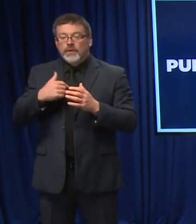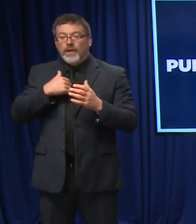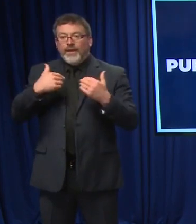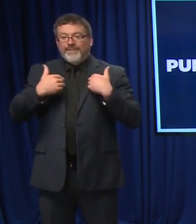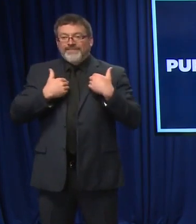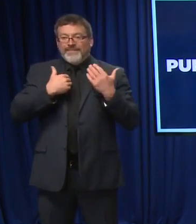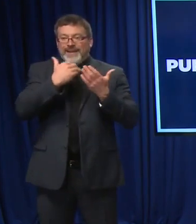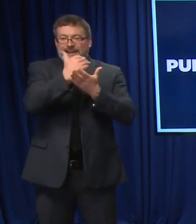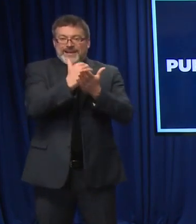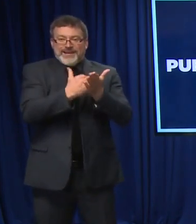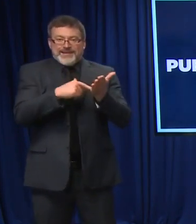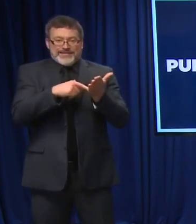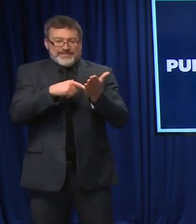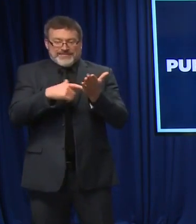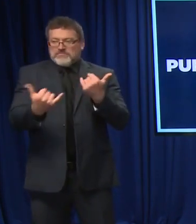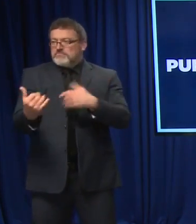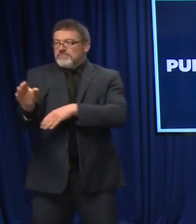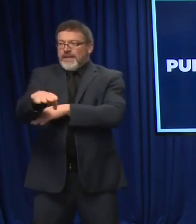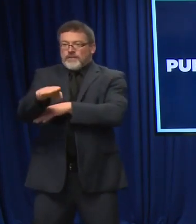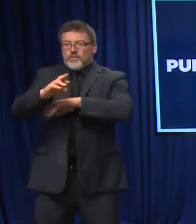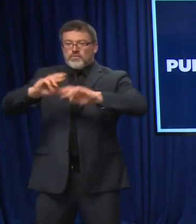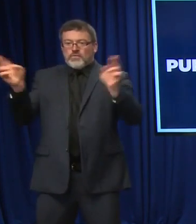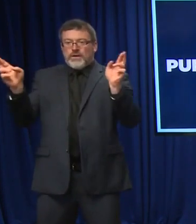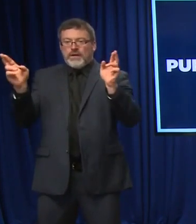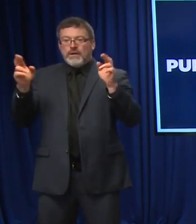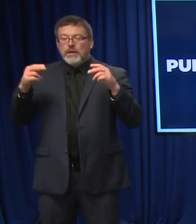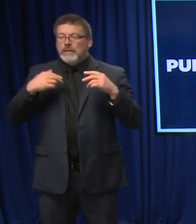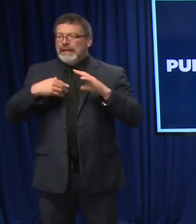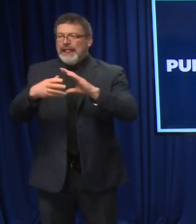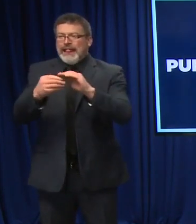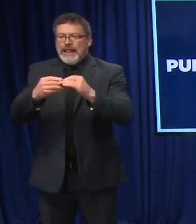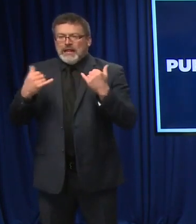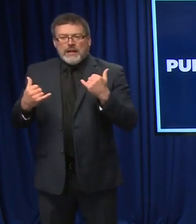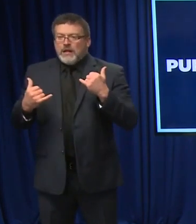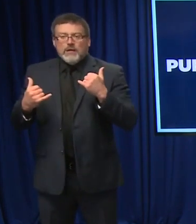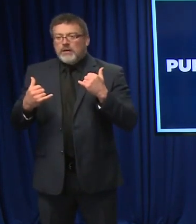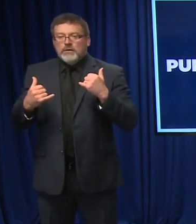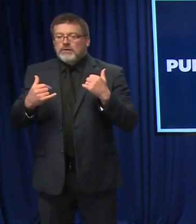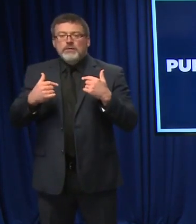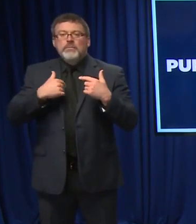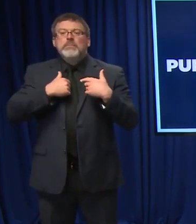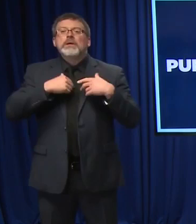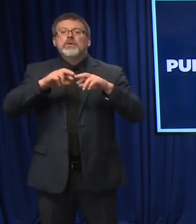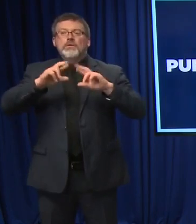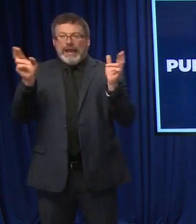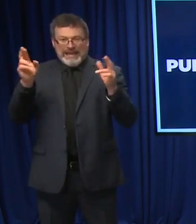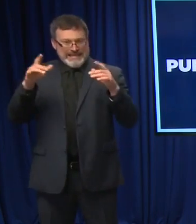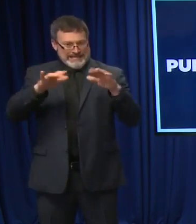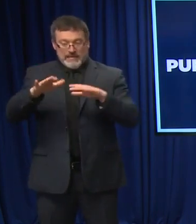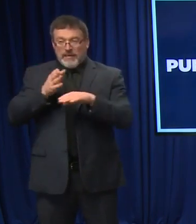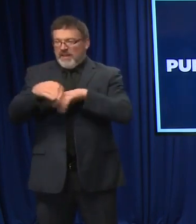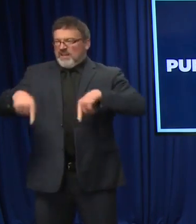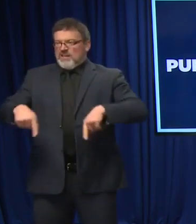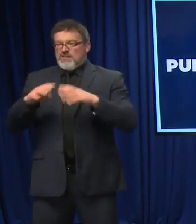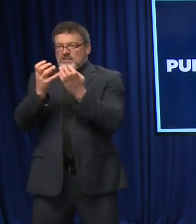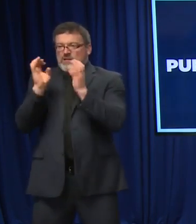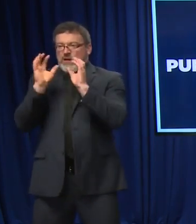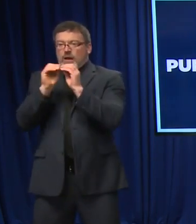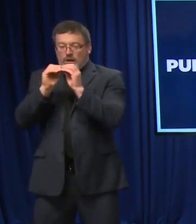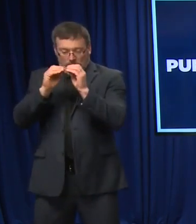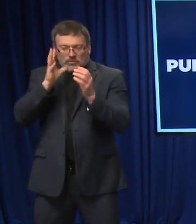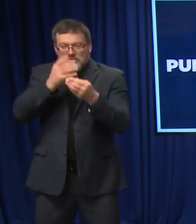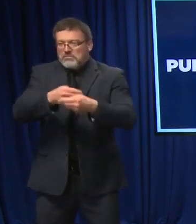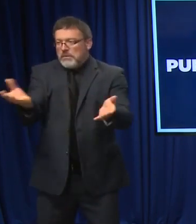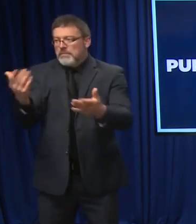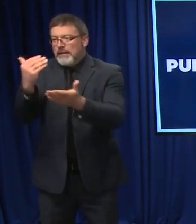of the new outbreaks and the closed outbreaks rather than me reading off that list today. In